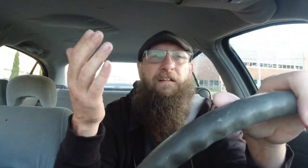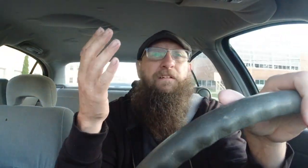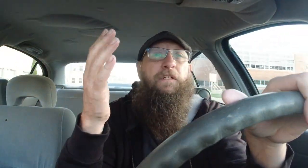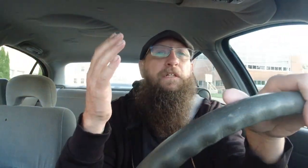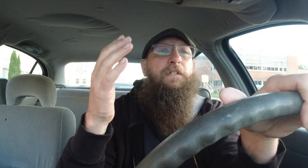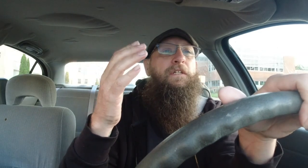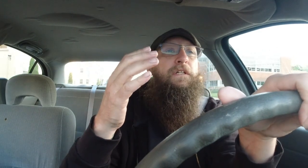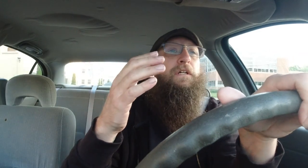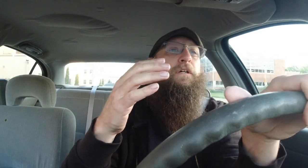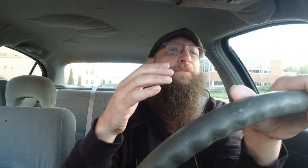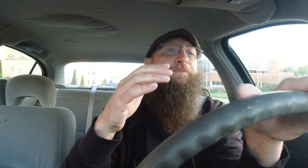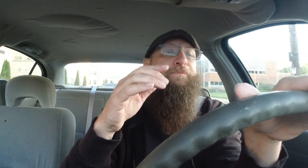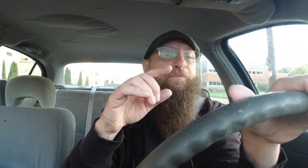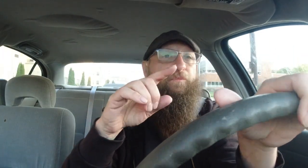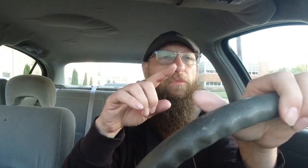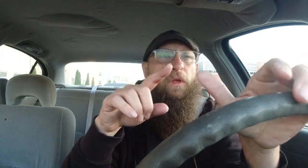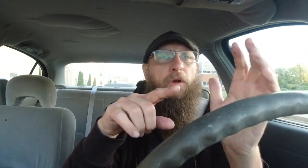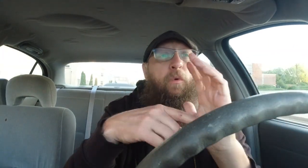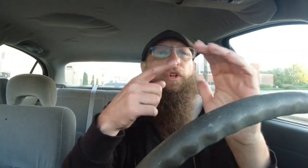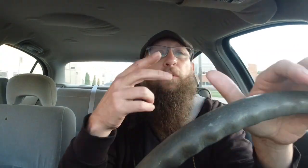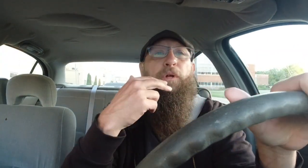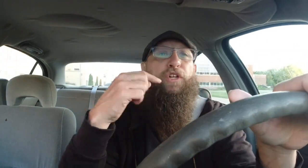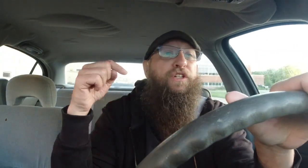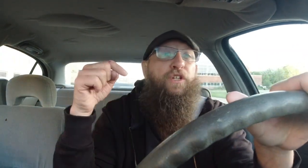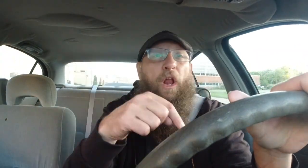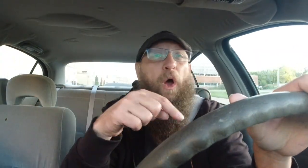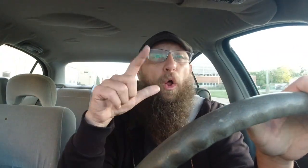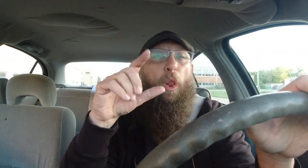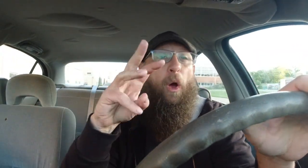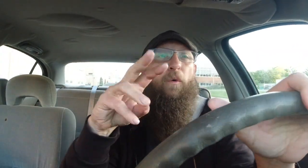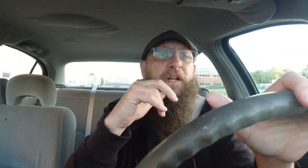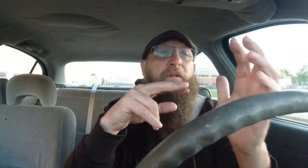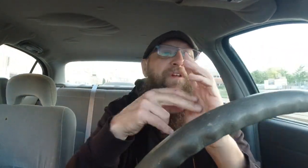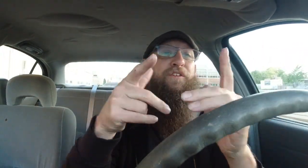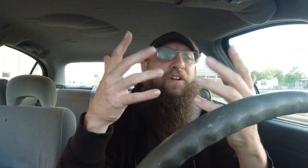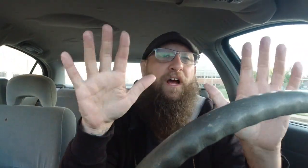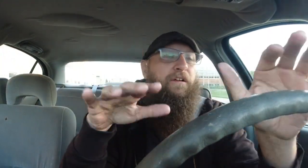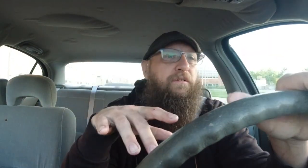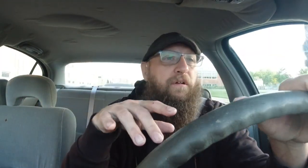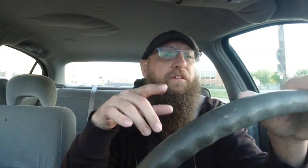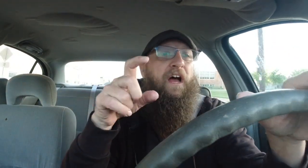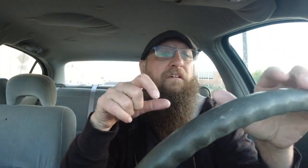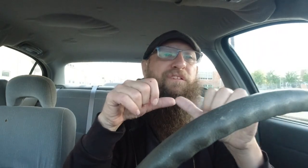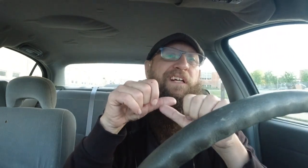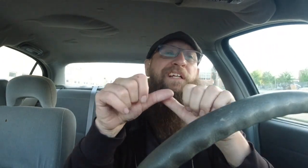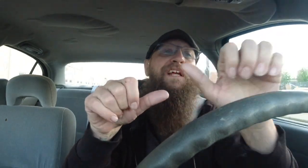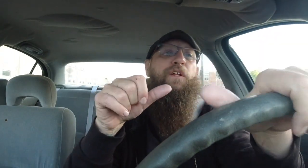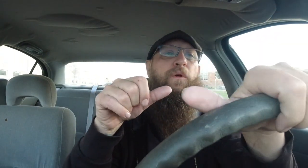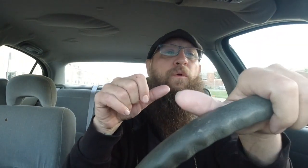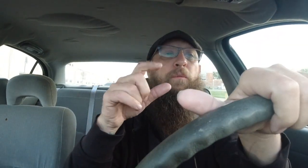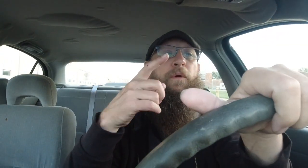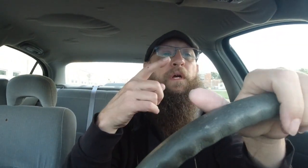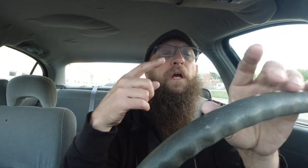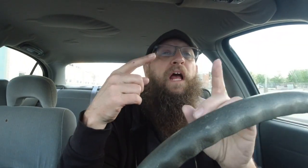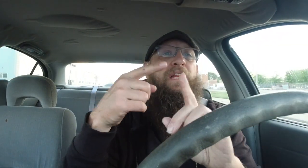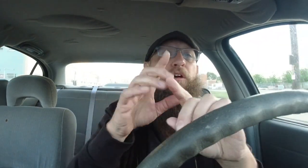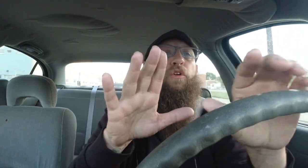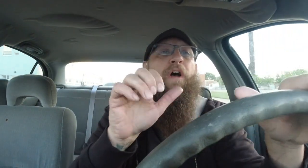you know once your brushes is low lower than it may have done so you have to continue until your